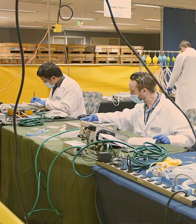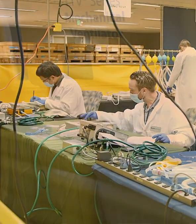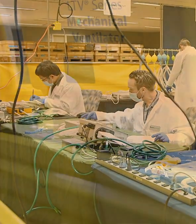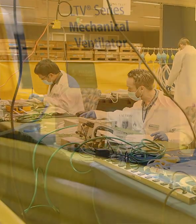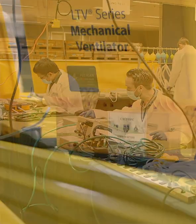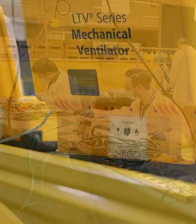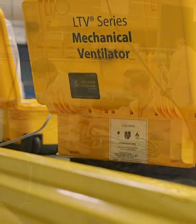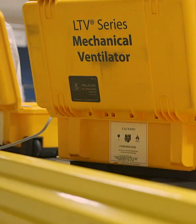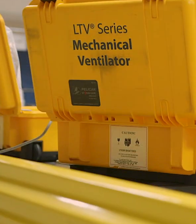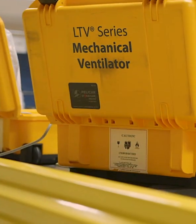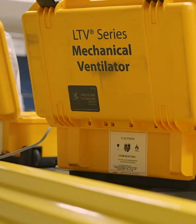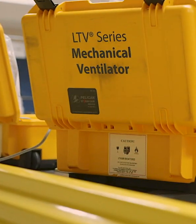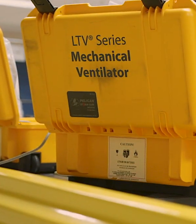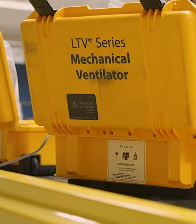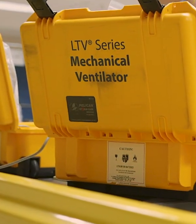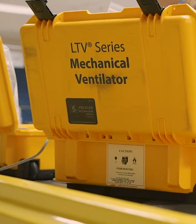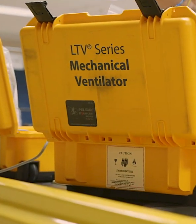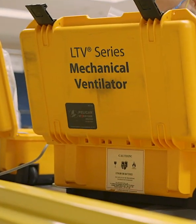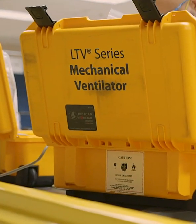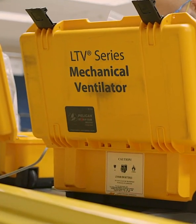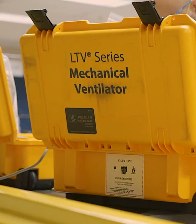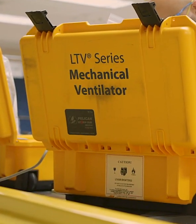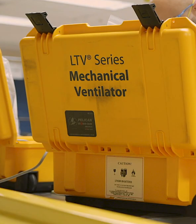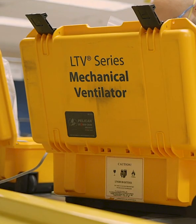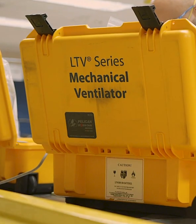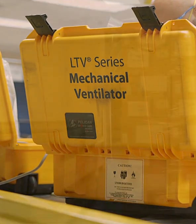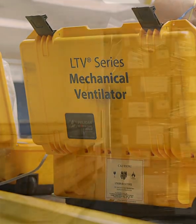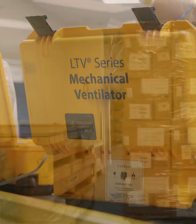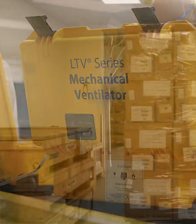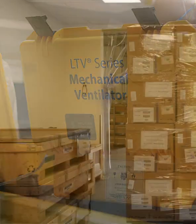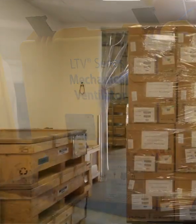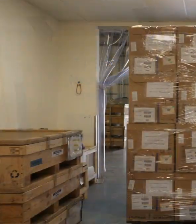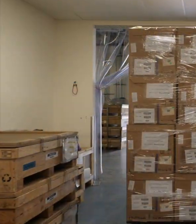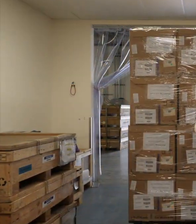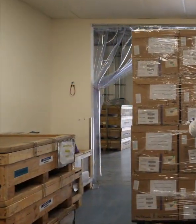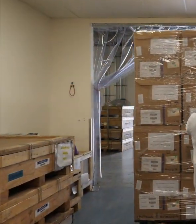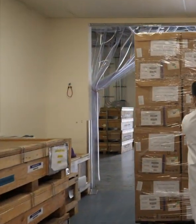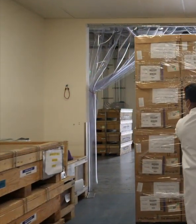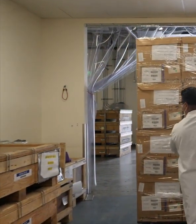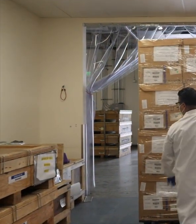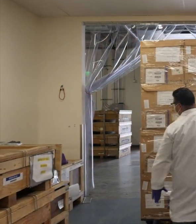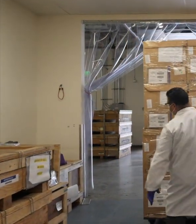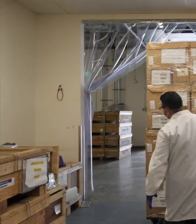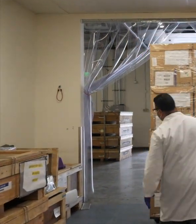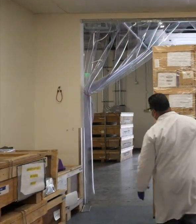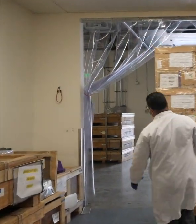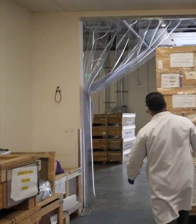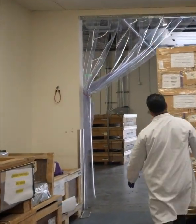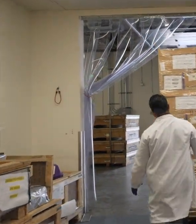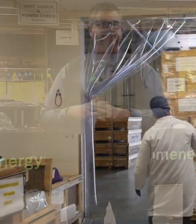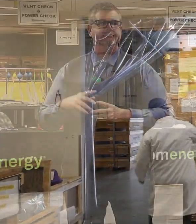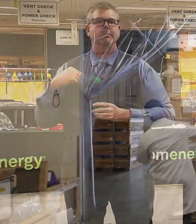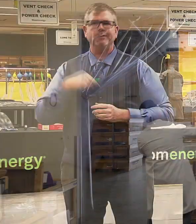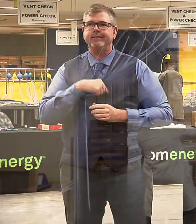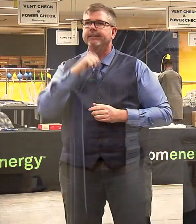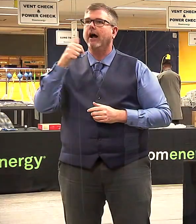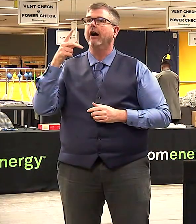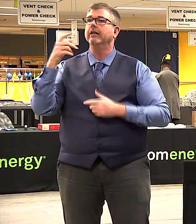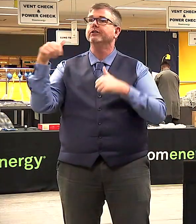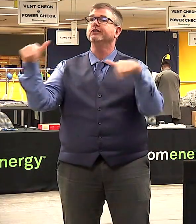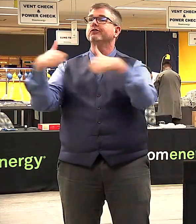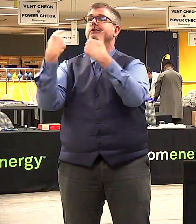I don't care how difficult this problem is. We will solve it. And when we look back, it's only going to happen because